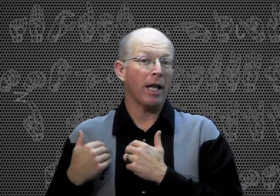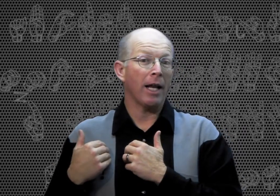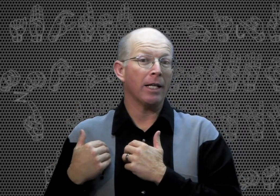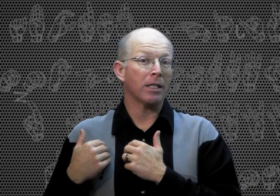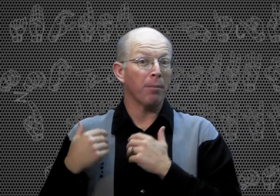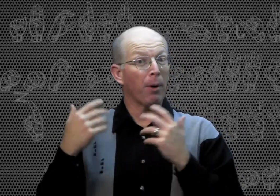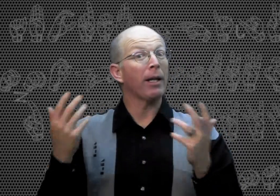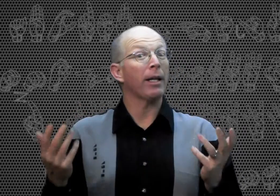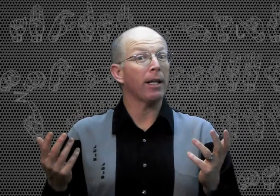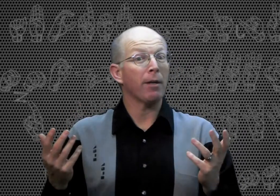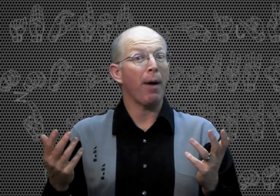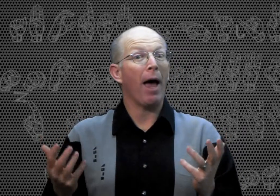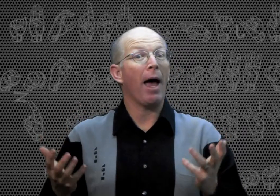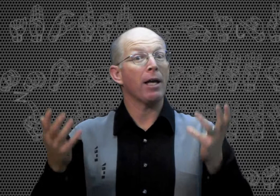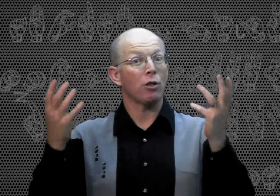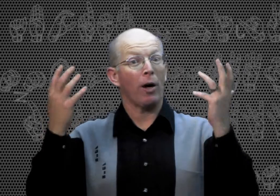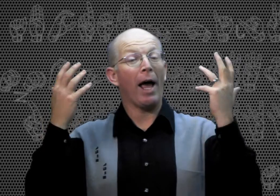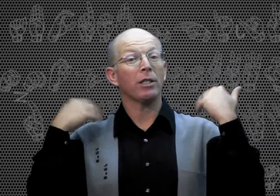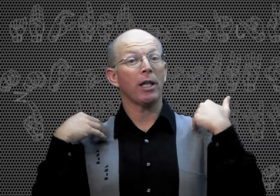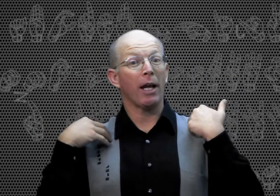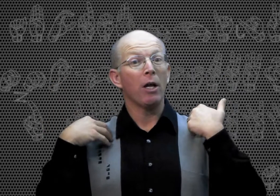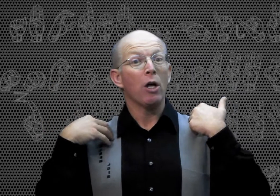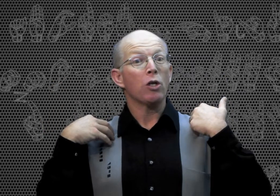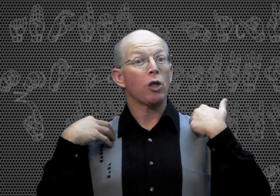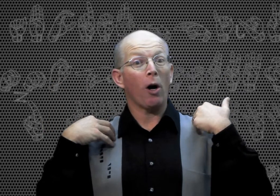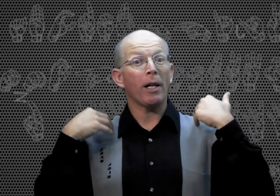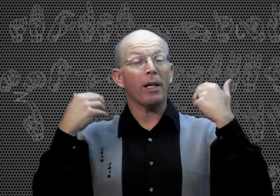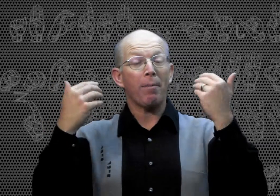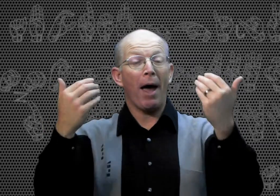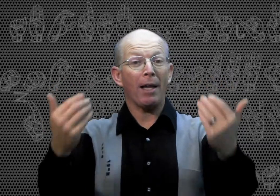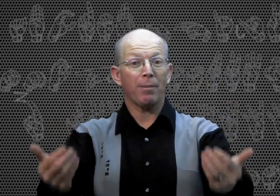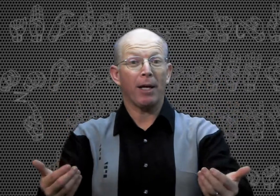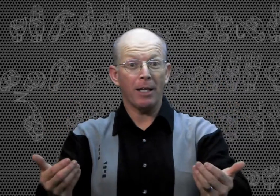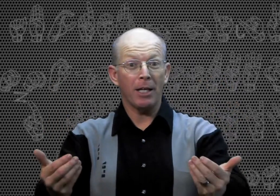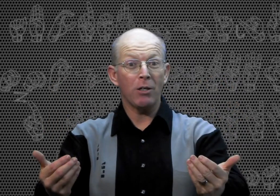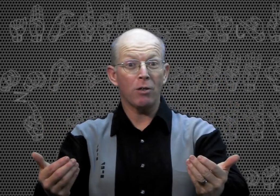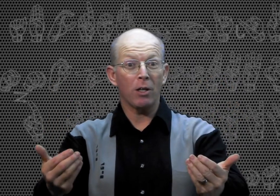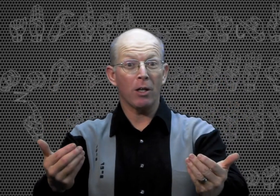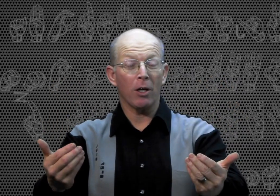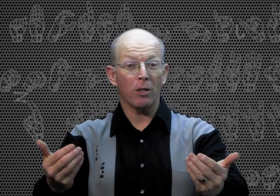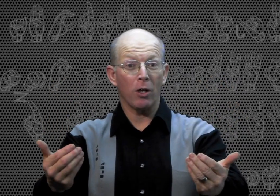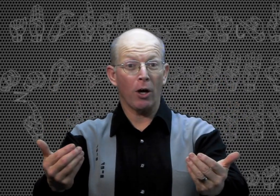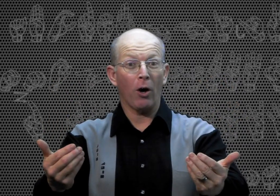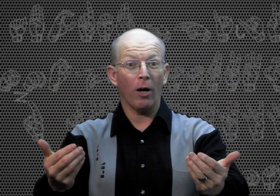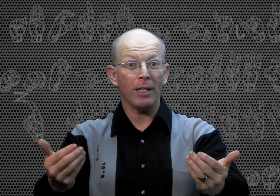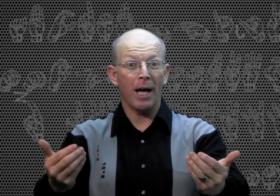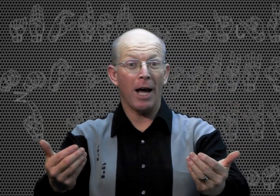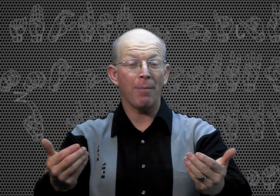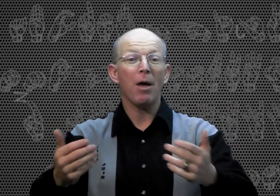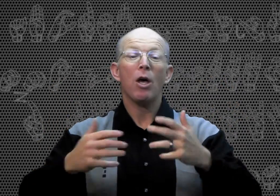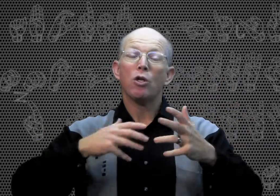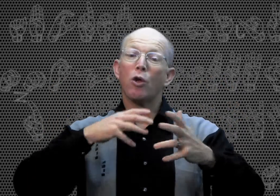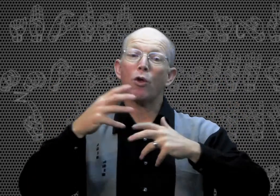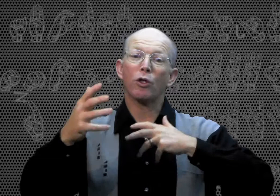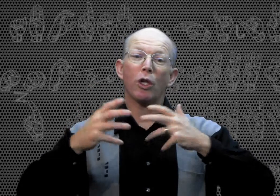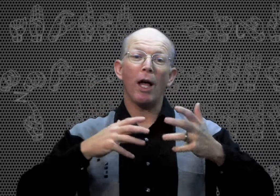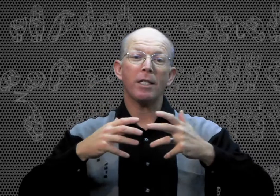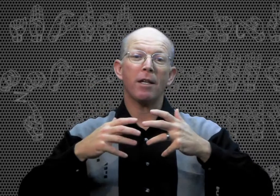that is completed in the past or an action that started in the past but continues to the current time. So there's lots of